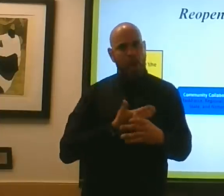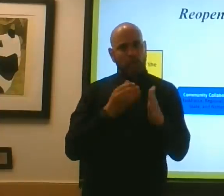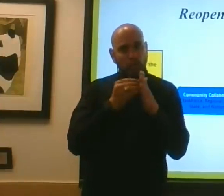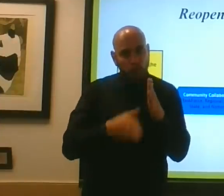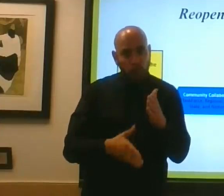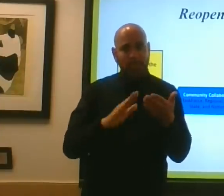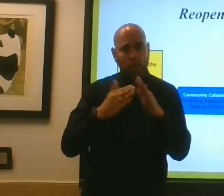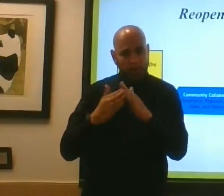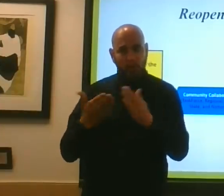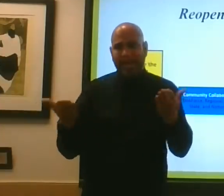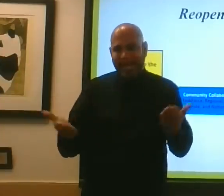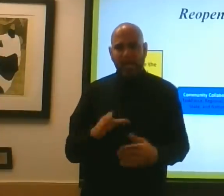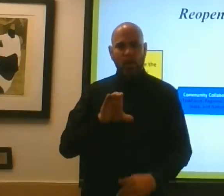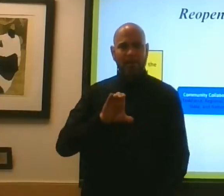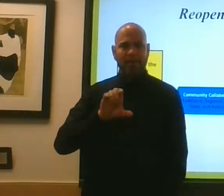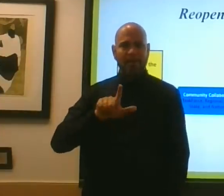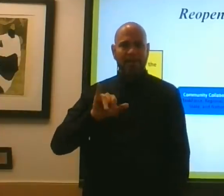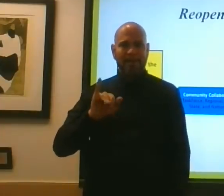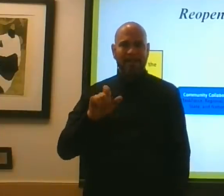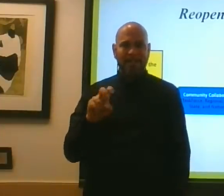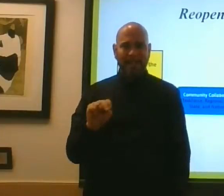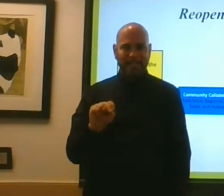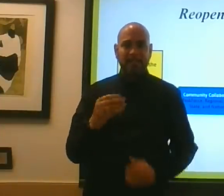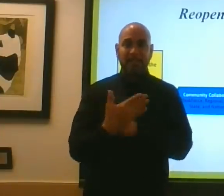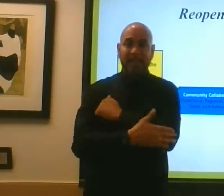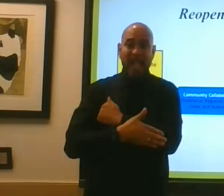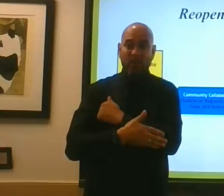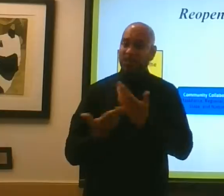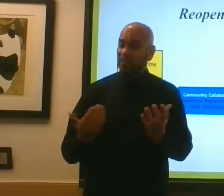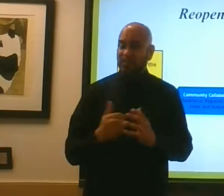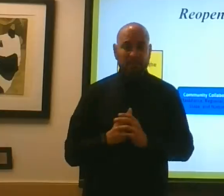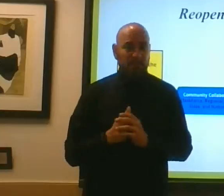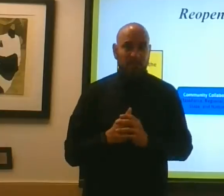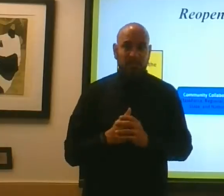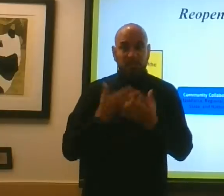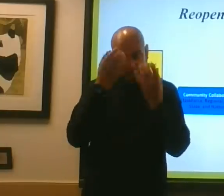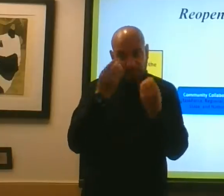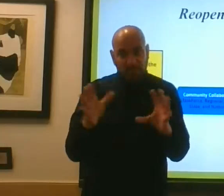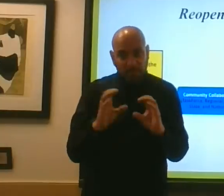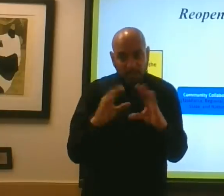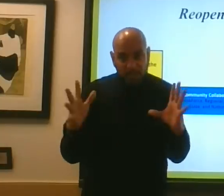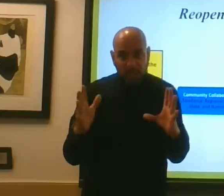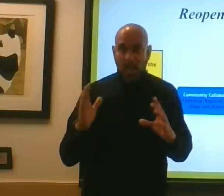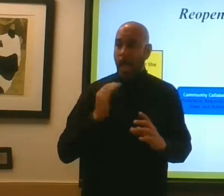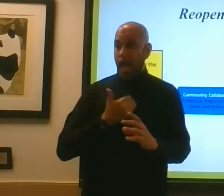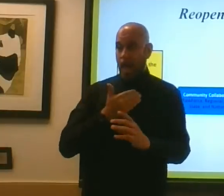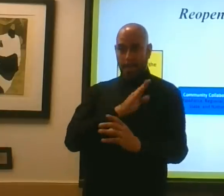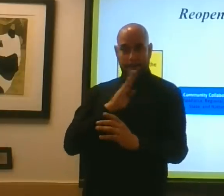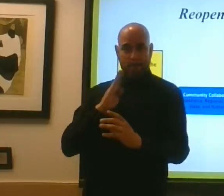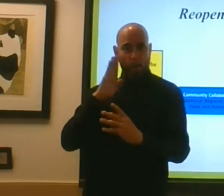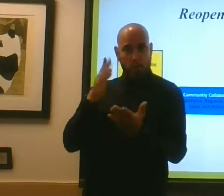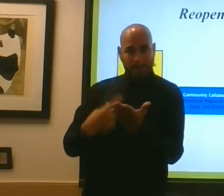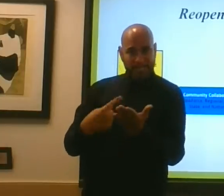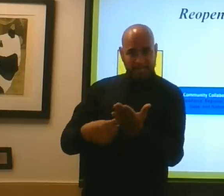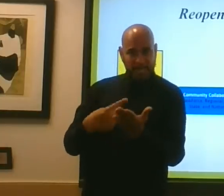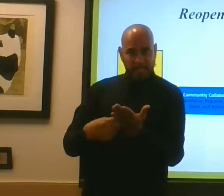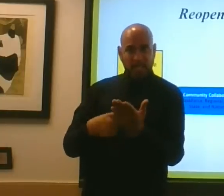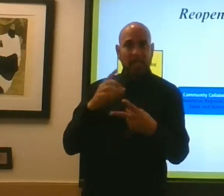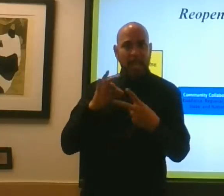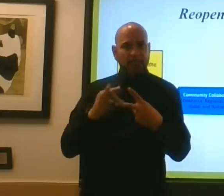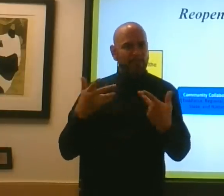right here in Clayton County. So to be very clear, our board will be discussing the options that we've shared.